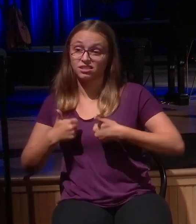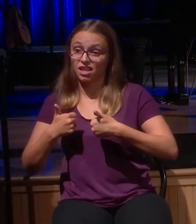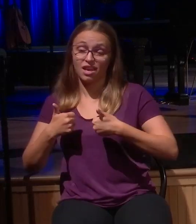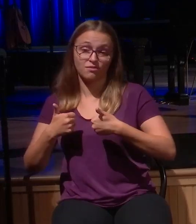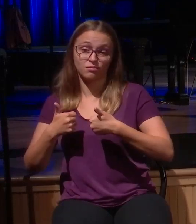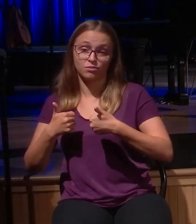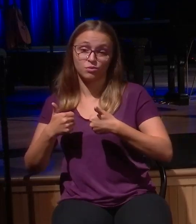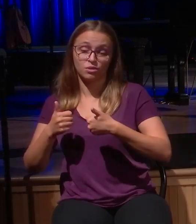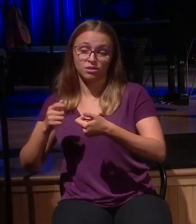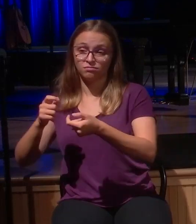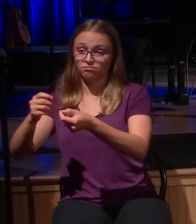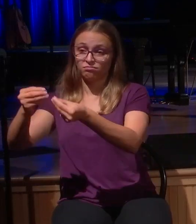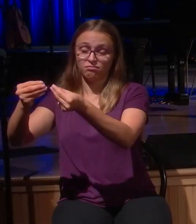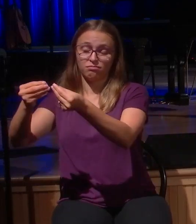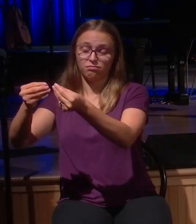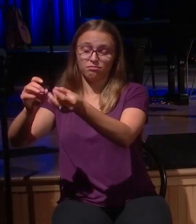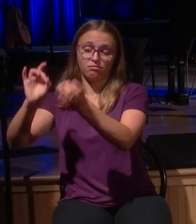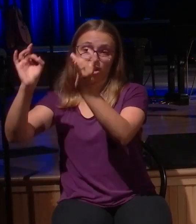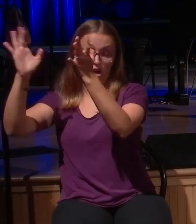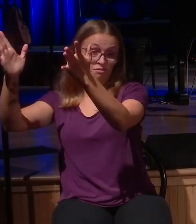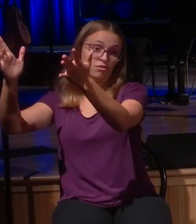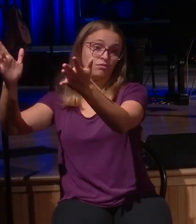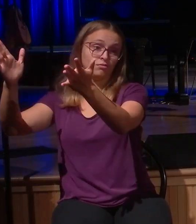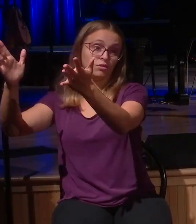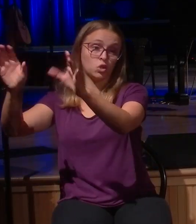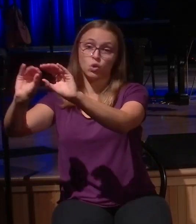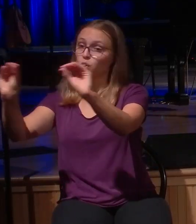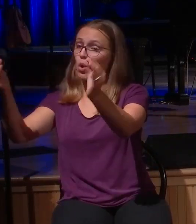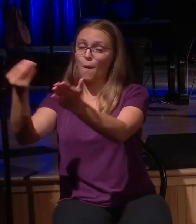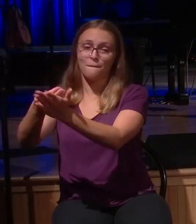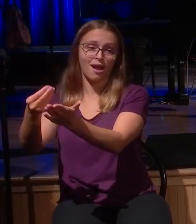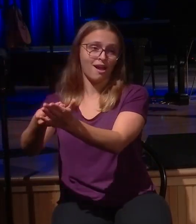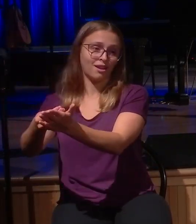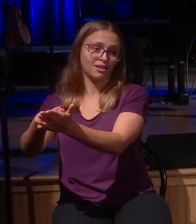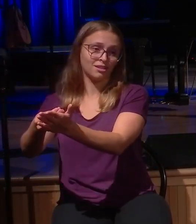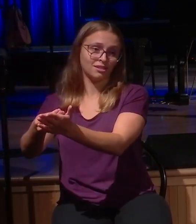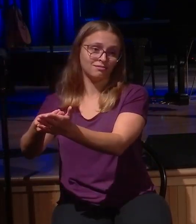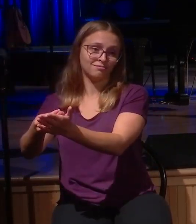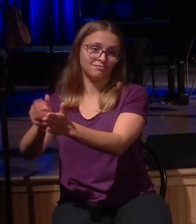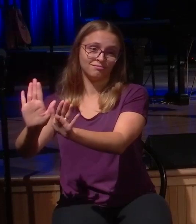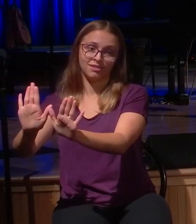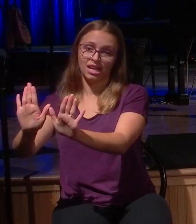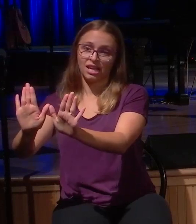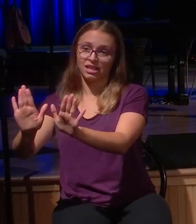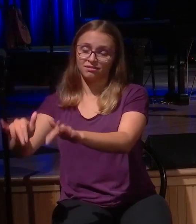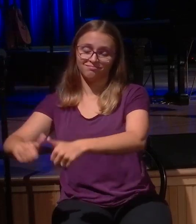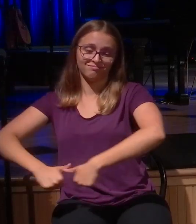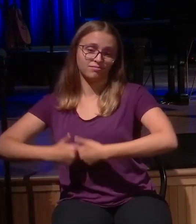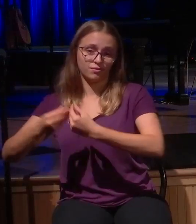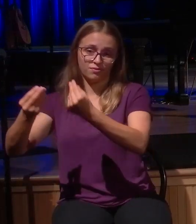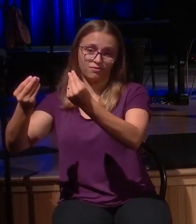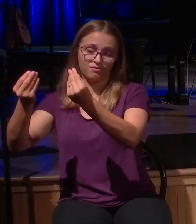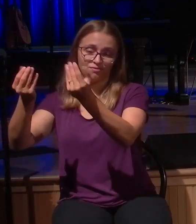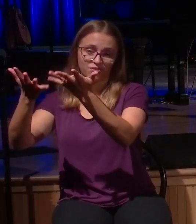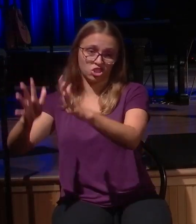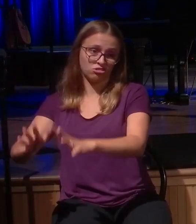All of a sudden, there's no joy. The money's gone. Jesus says this about the prodigal. And when he had spent